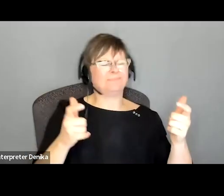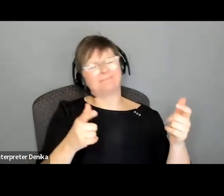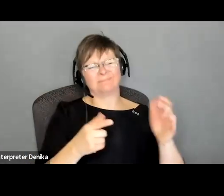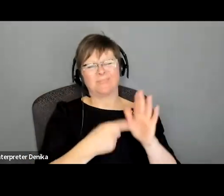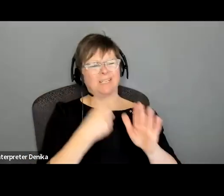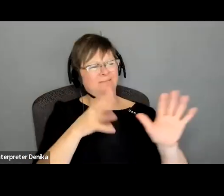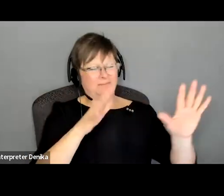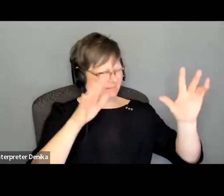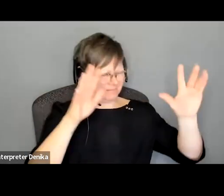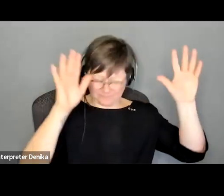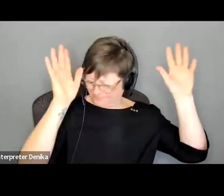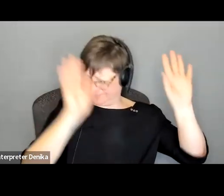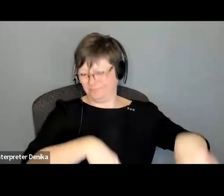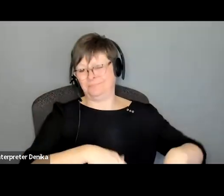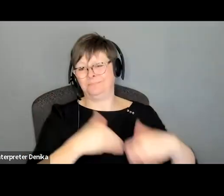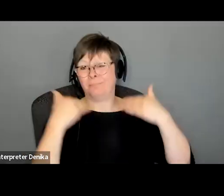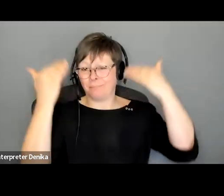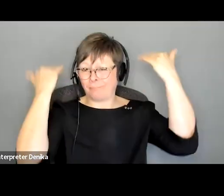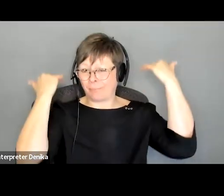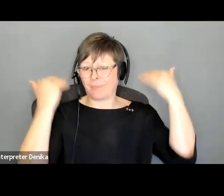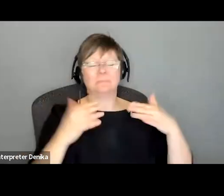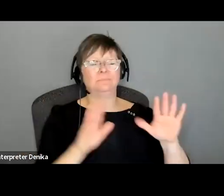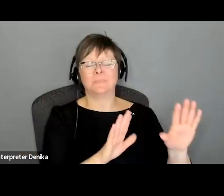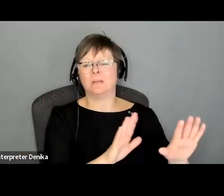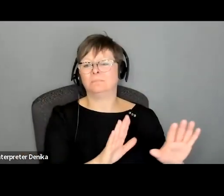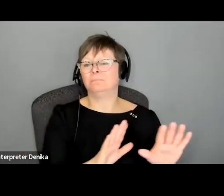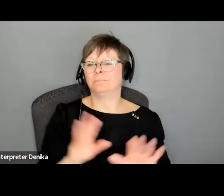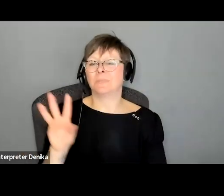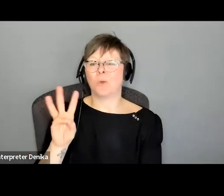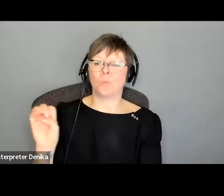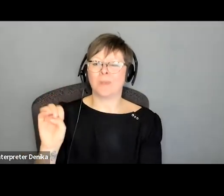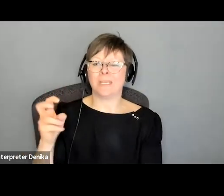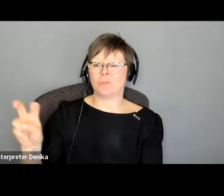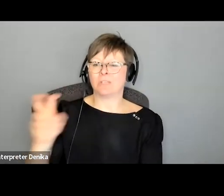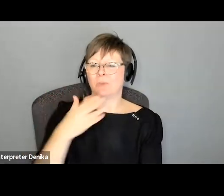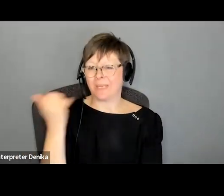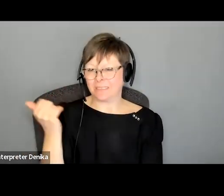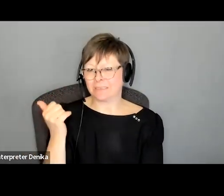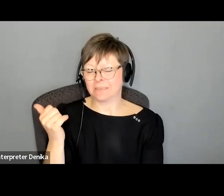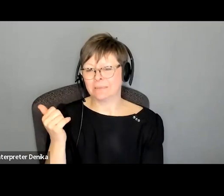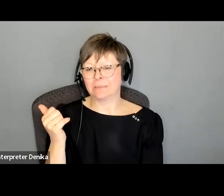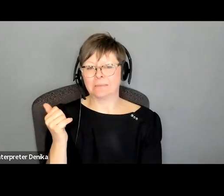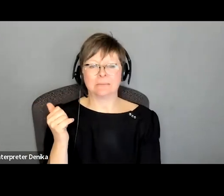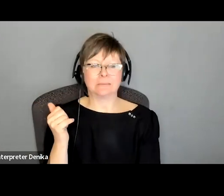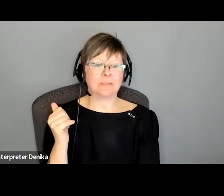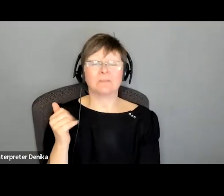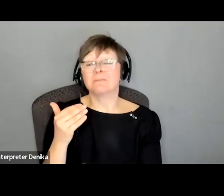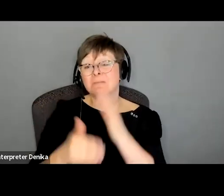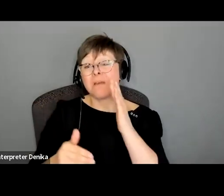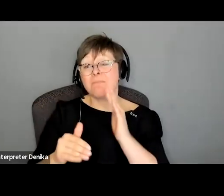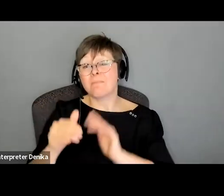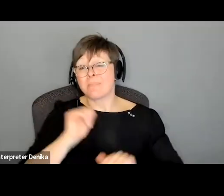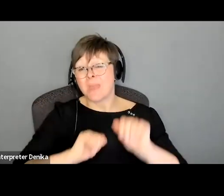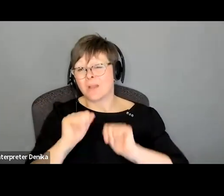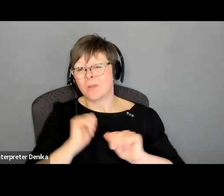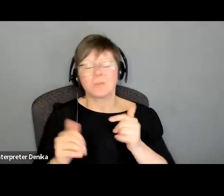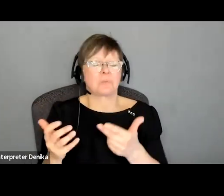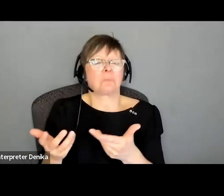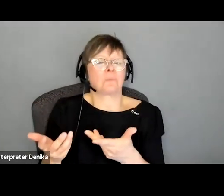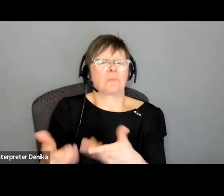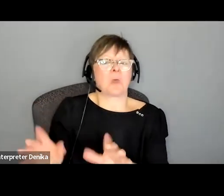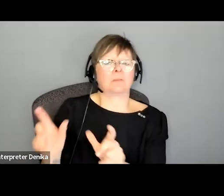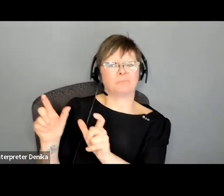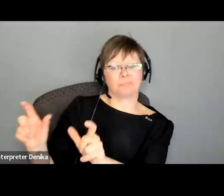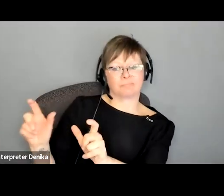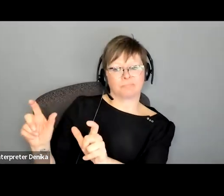deal with all of that i think that for me i think that's fine i think some theaters may not want it because they put it out